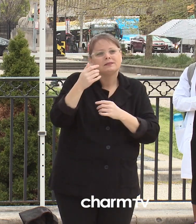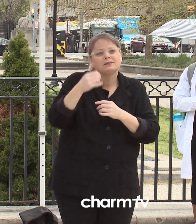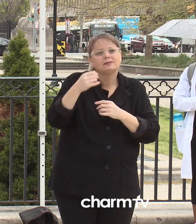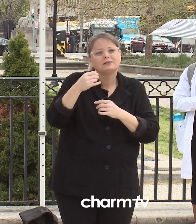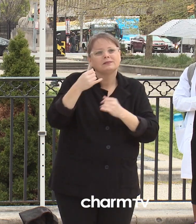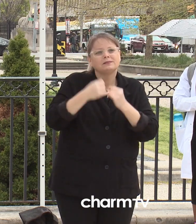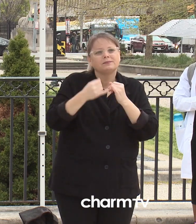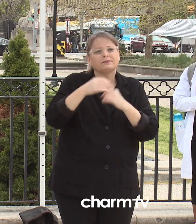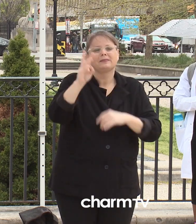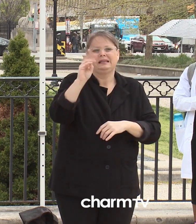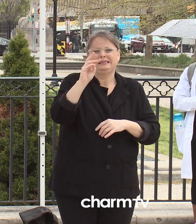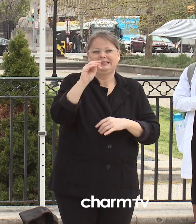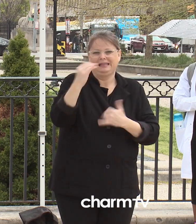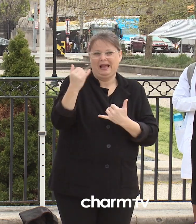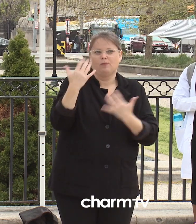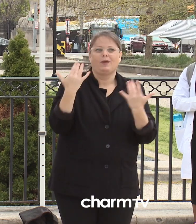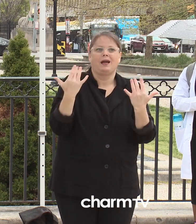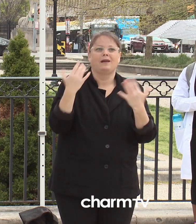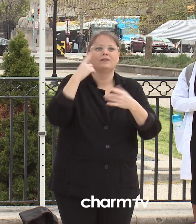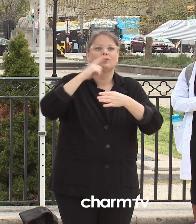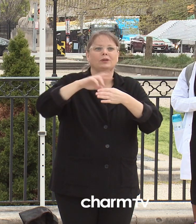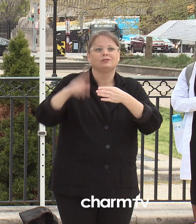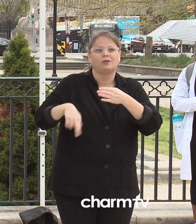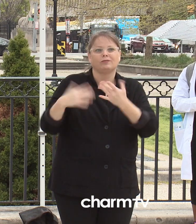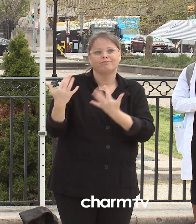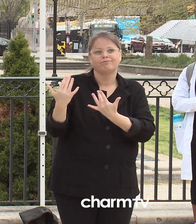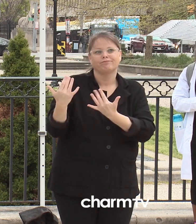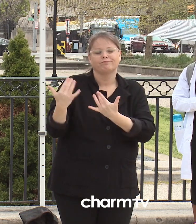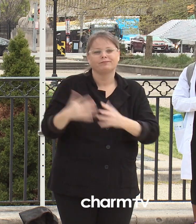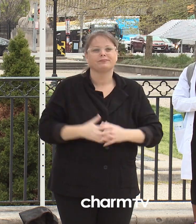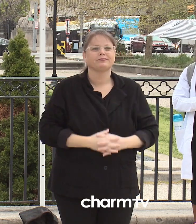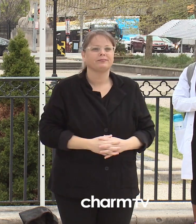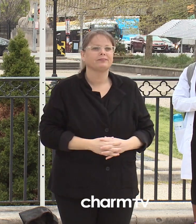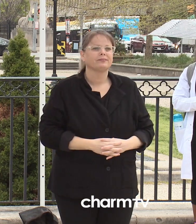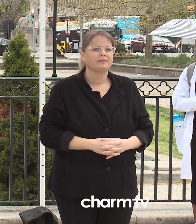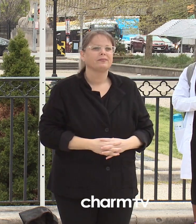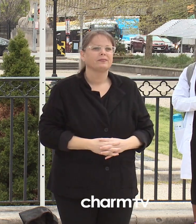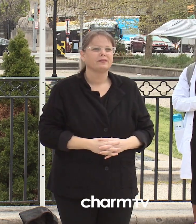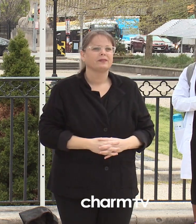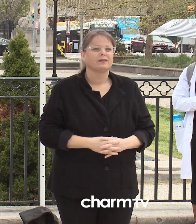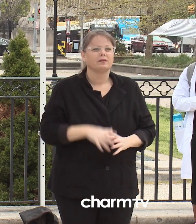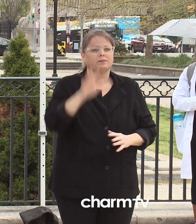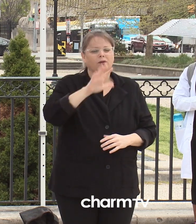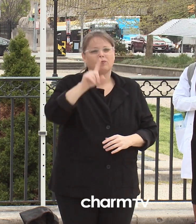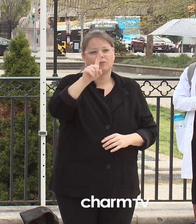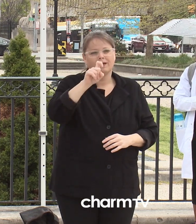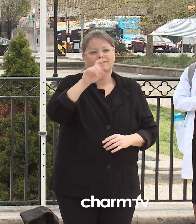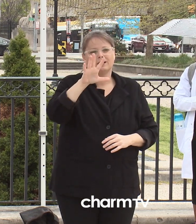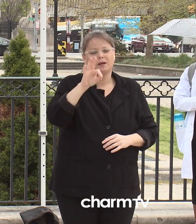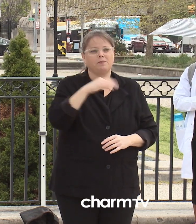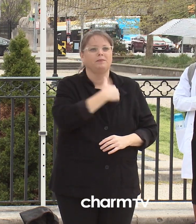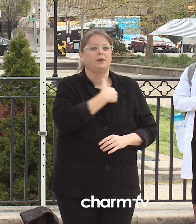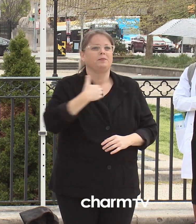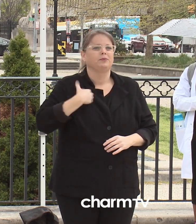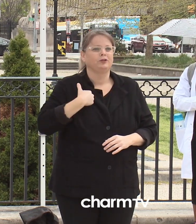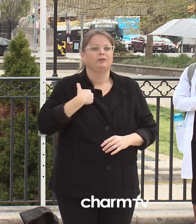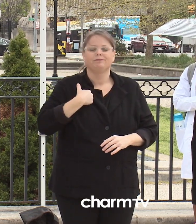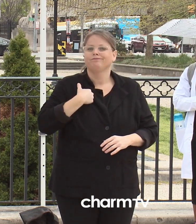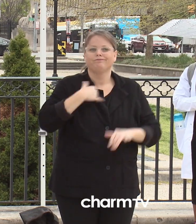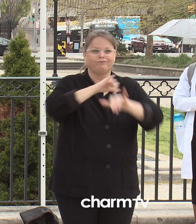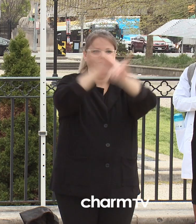length of time. We now currently have 150 members that are currently quarantined and totally